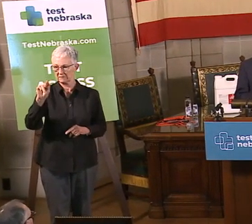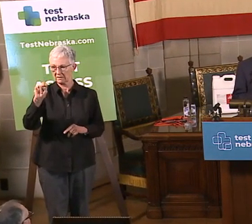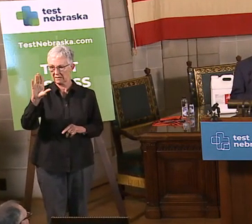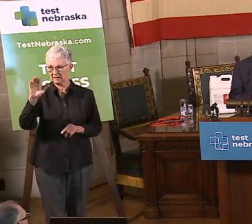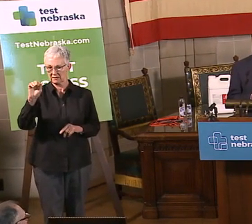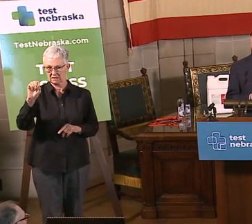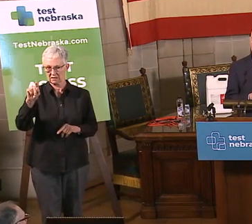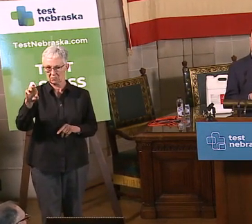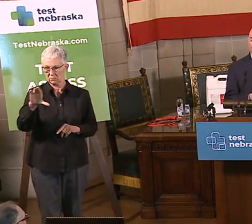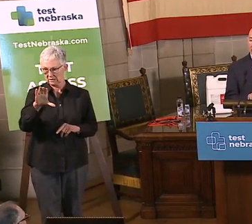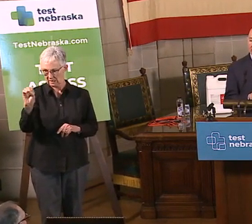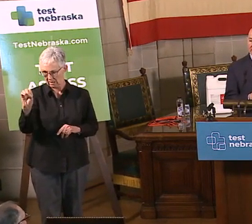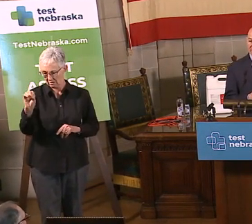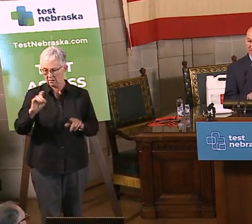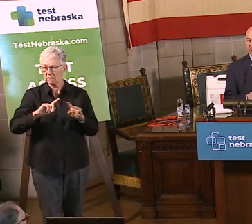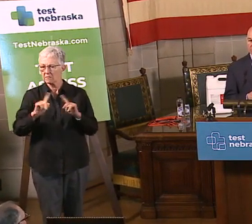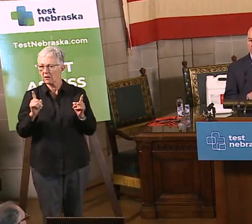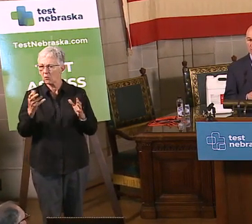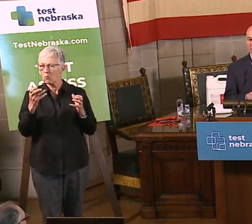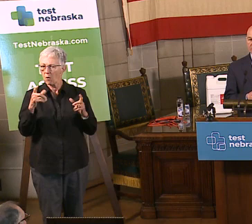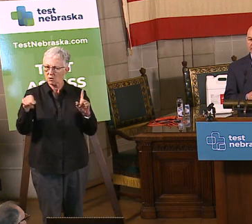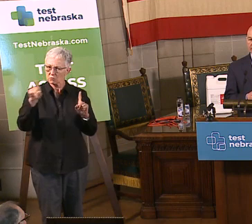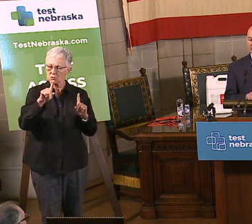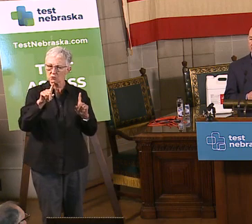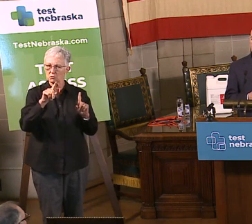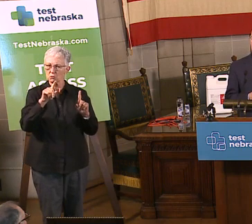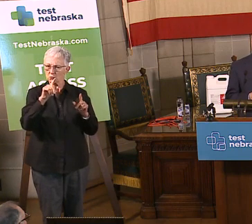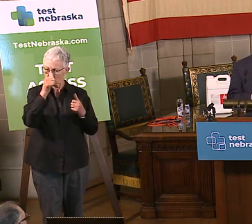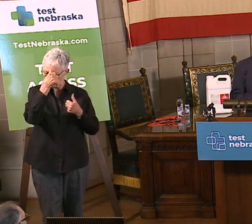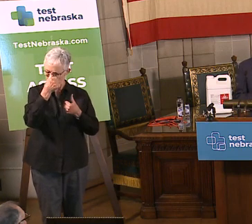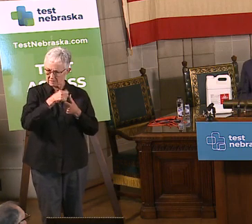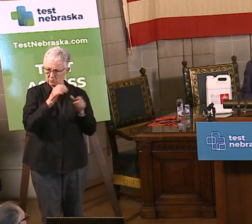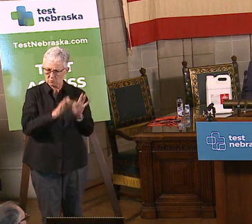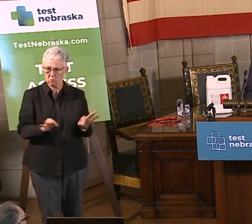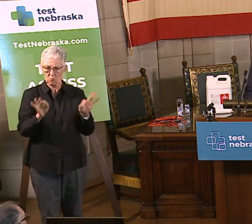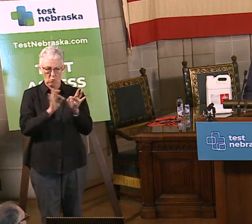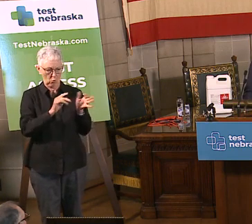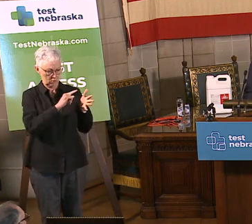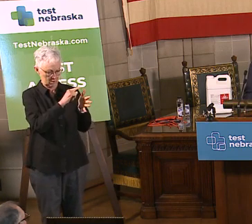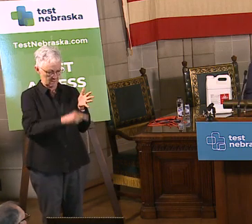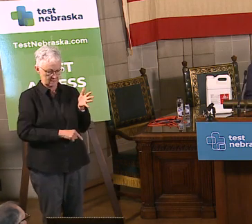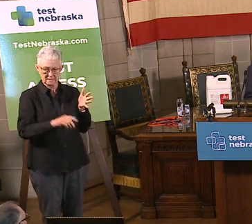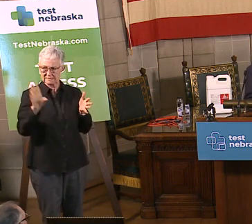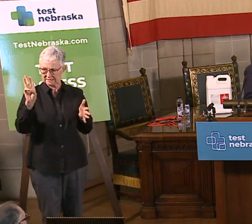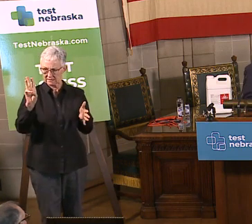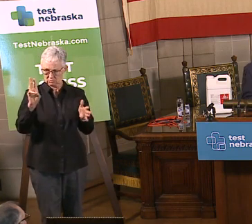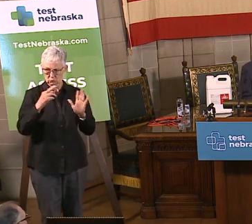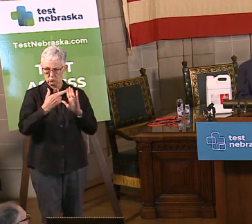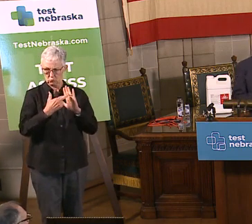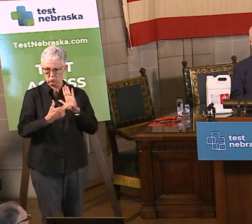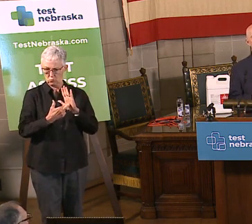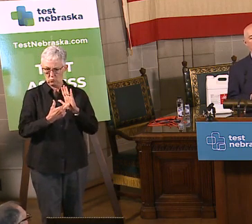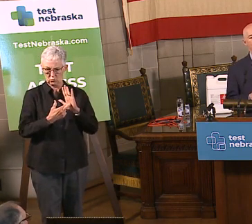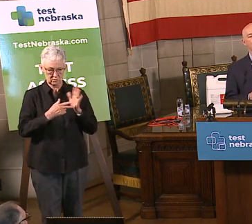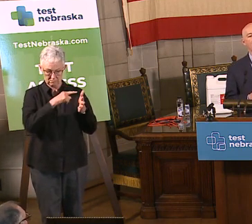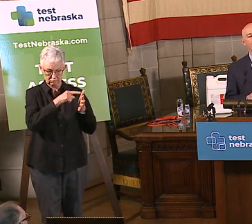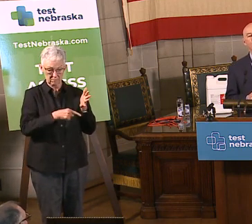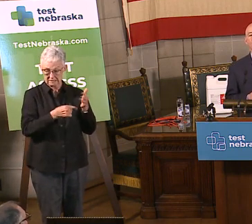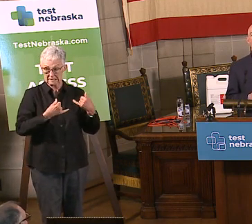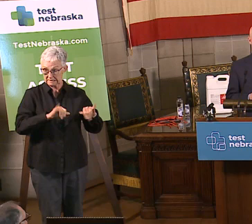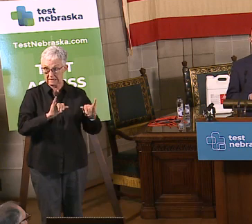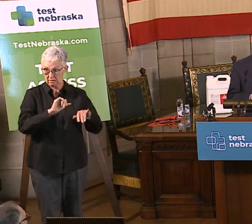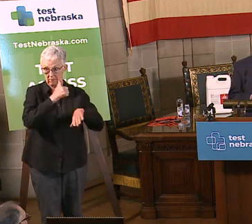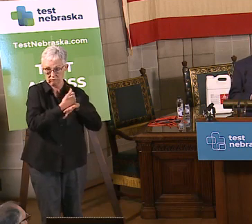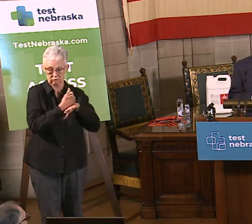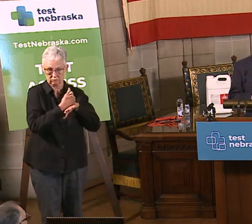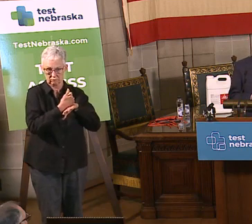continue to remember these six rules. These rules have not gone away just because we're loosening restrictions. So the first is, again,